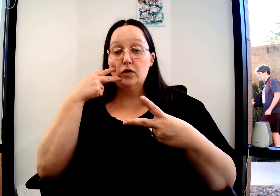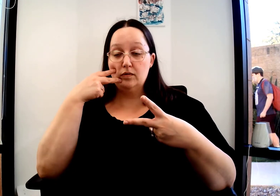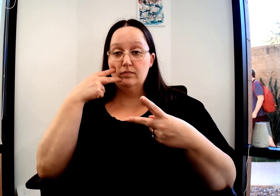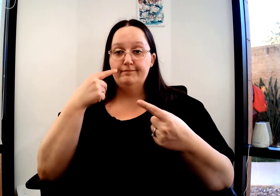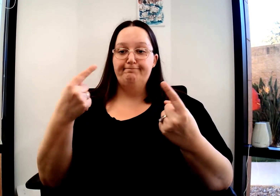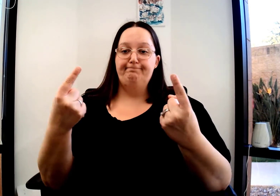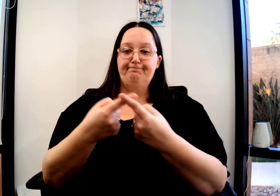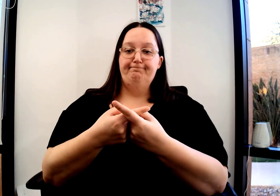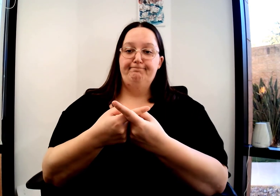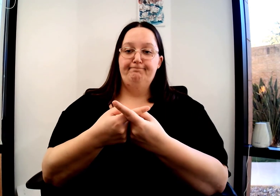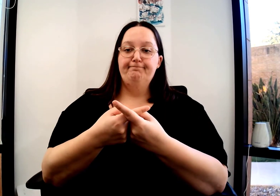Conflict is your verb.